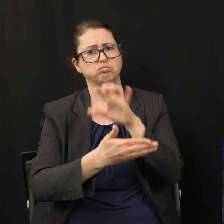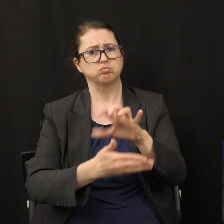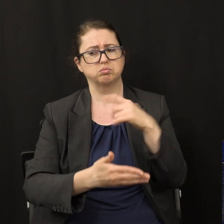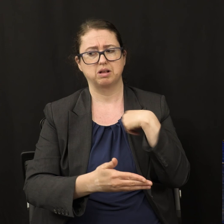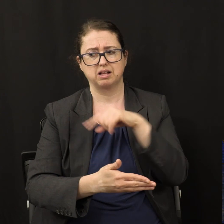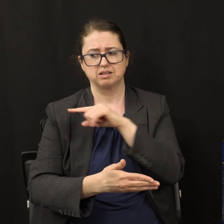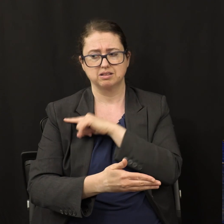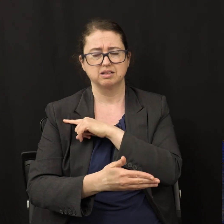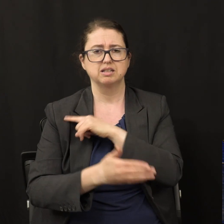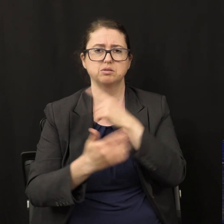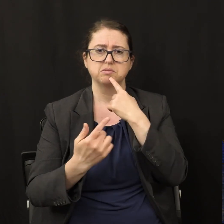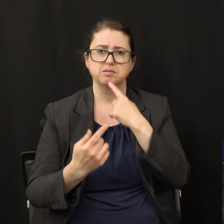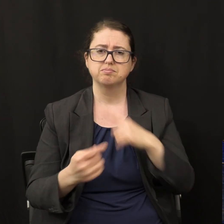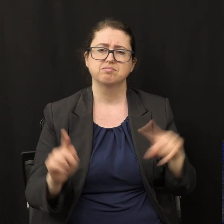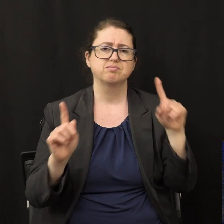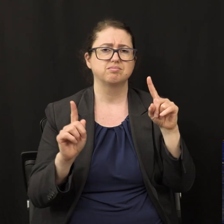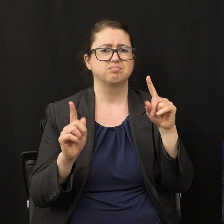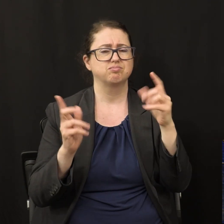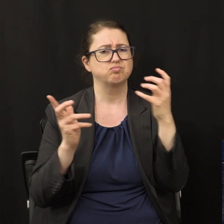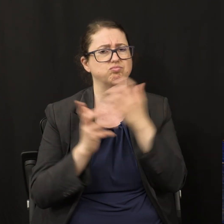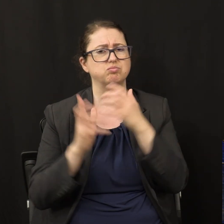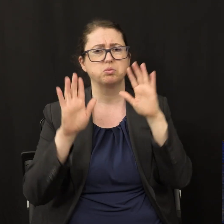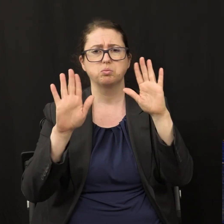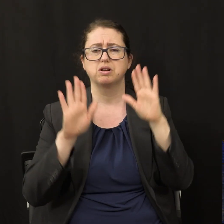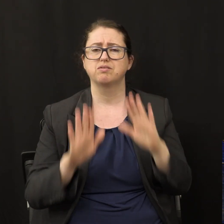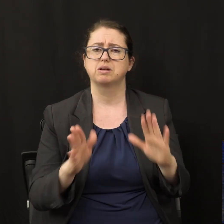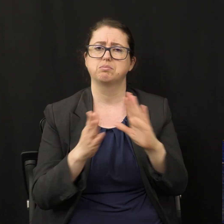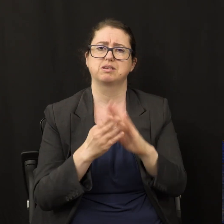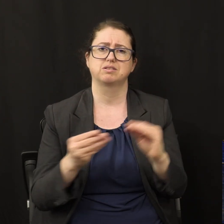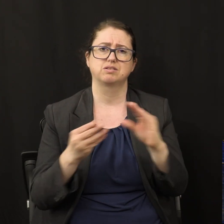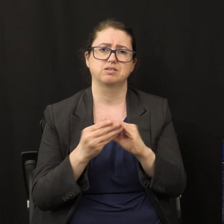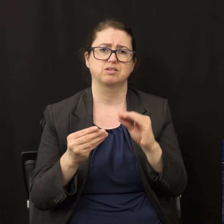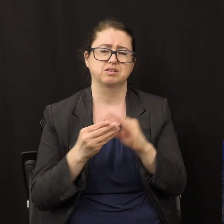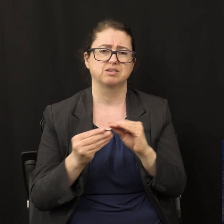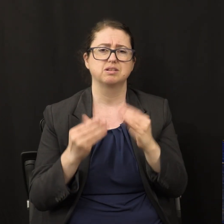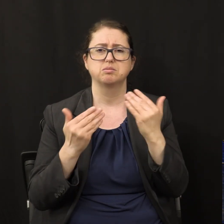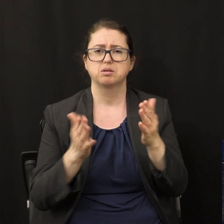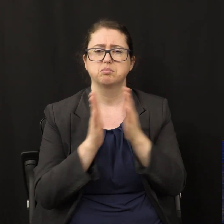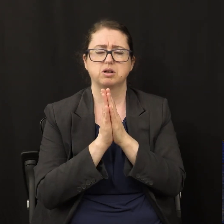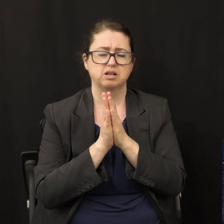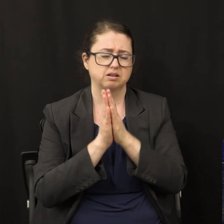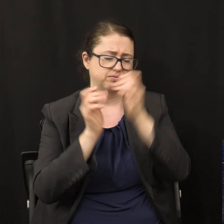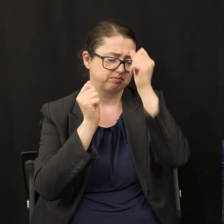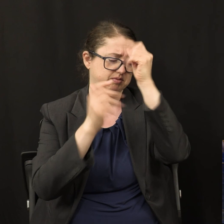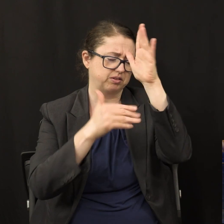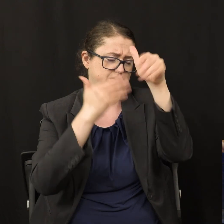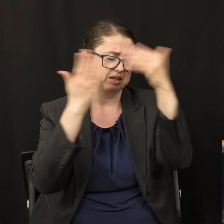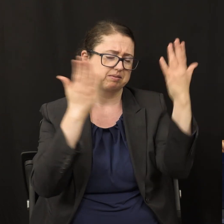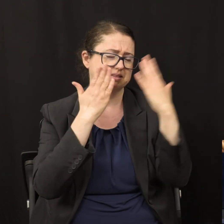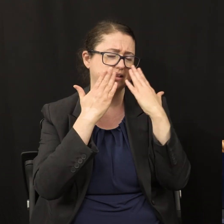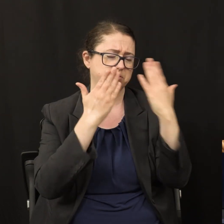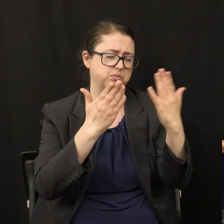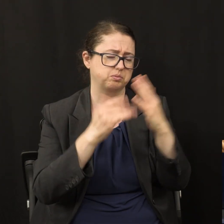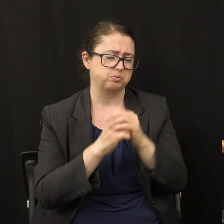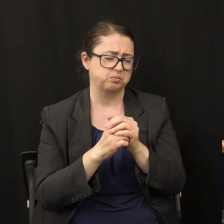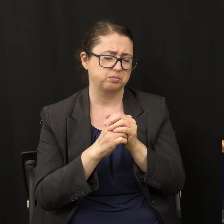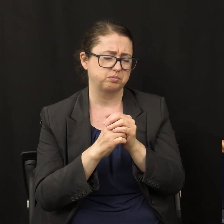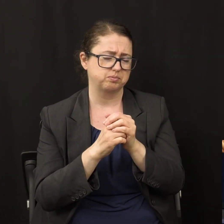to proclaim these marvelous messages the reason for our existence let's pray father in heaven we thank you for giving